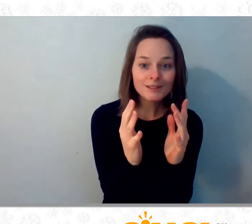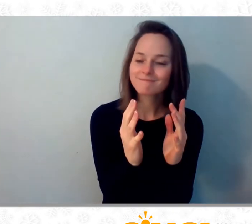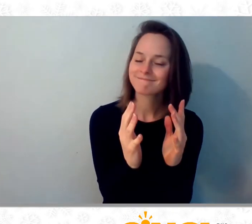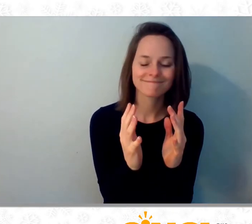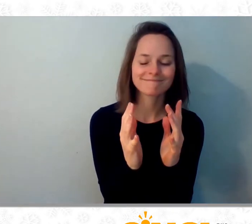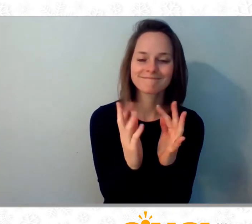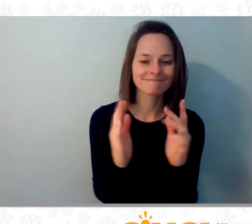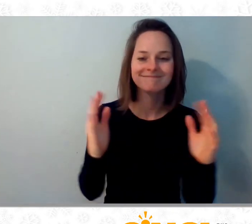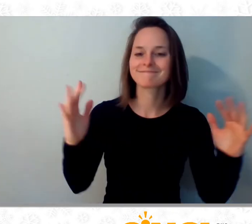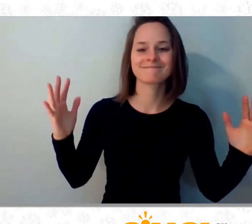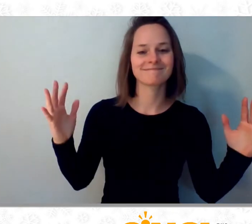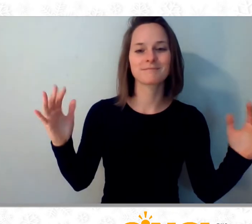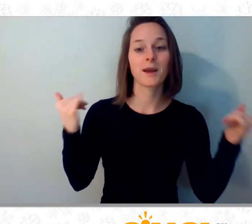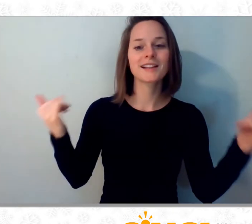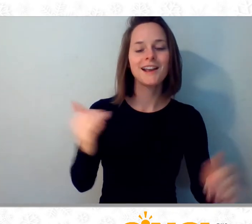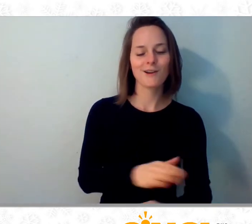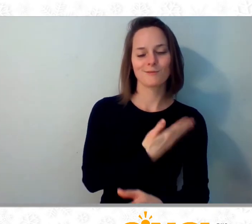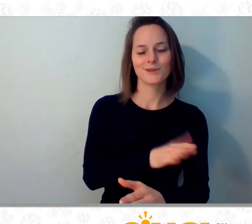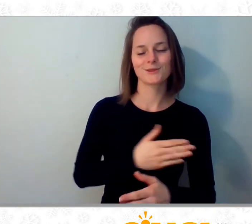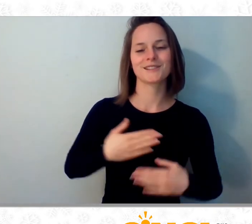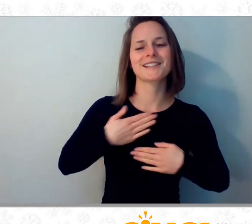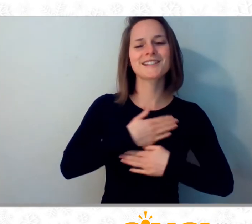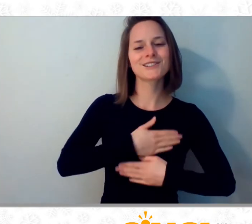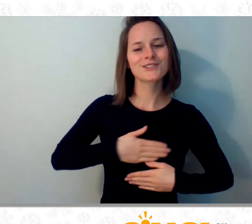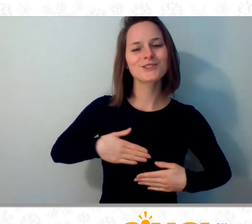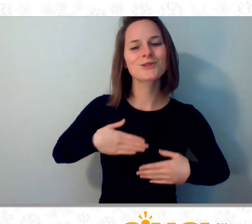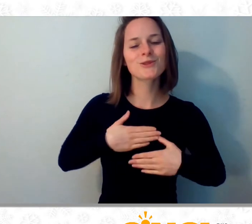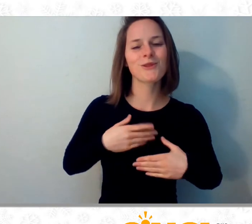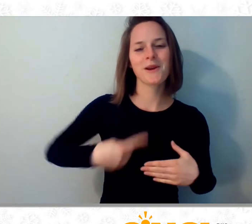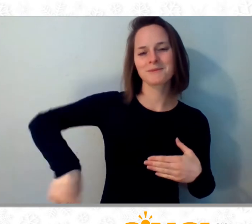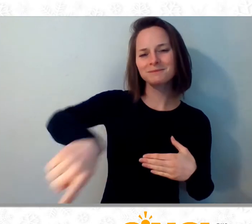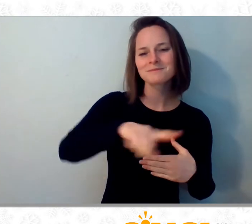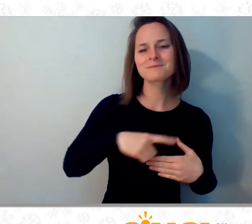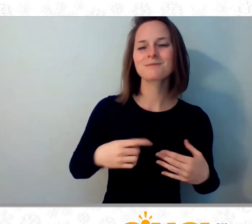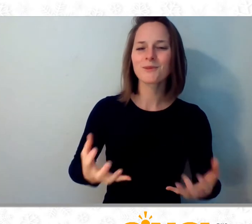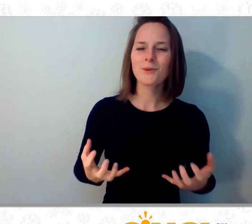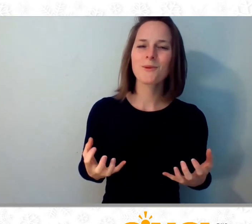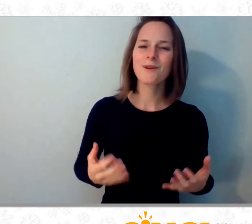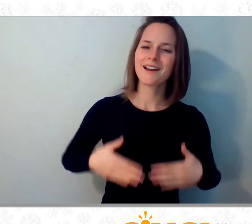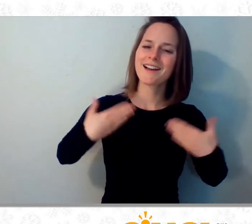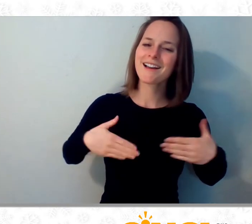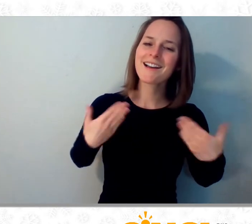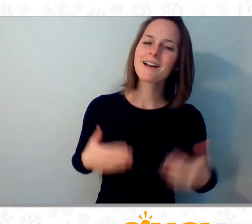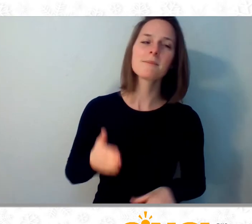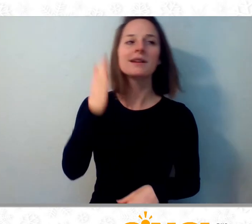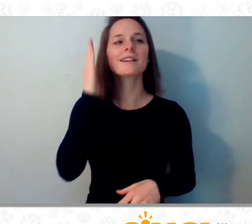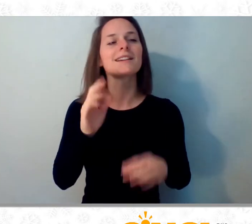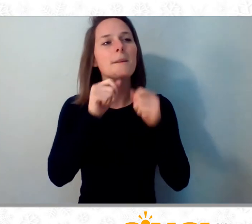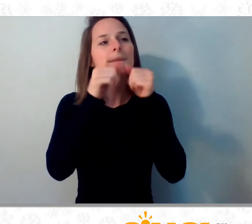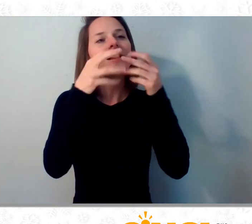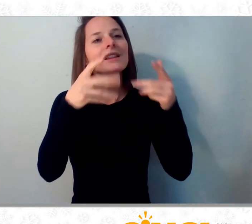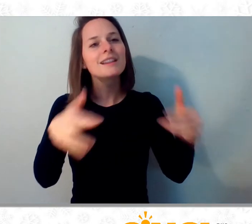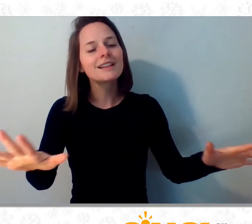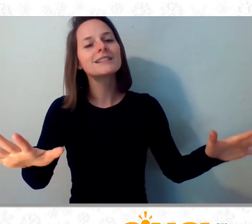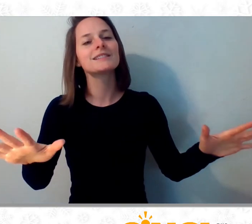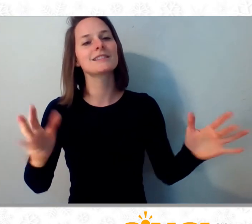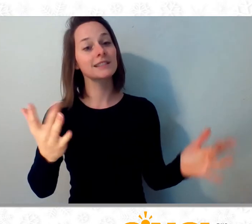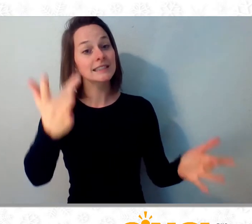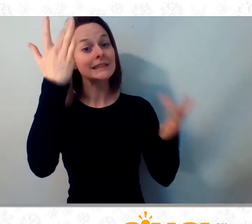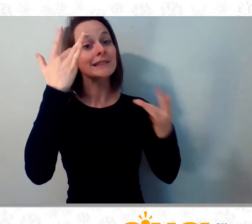our cheer Love and joy come to you, and to you your household too And God bless you and make you virus